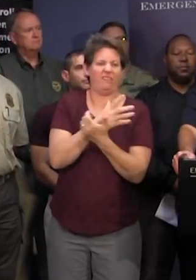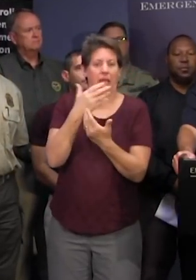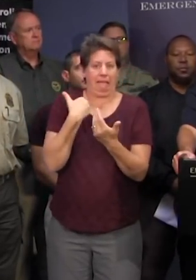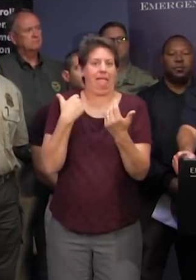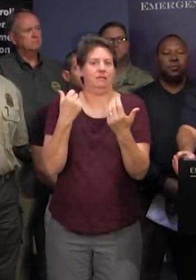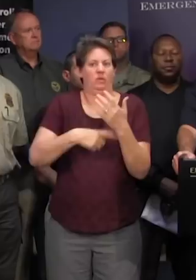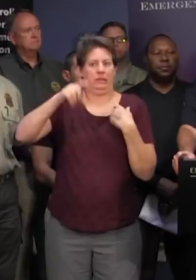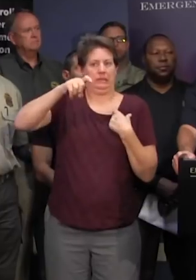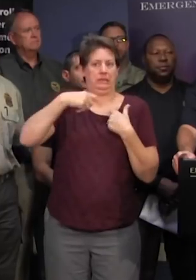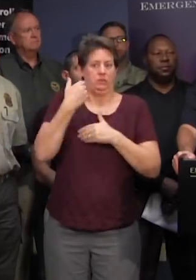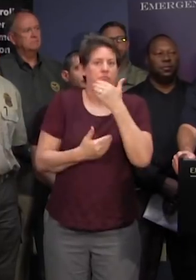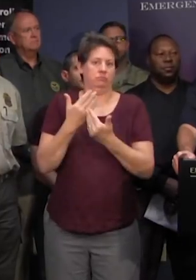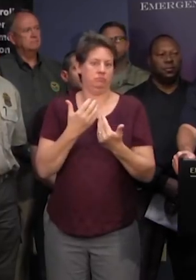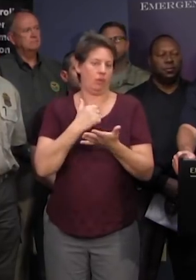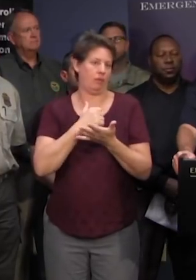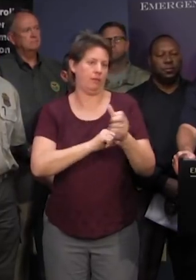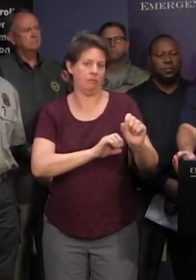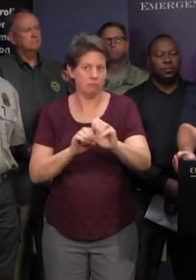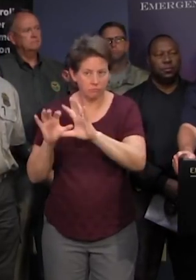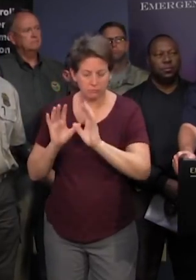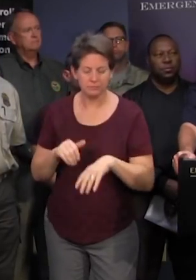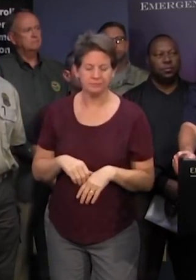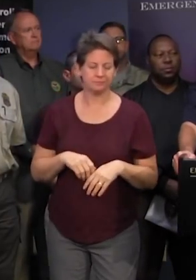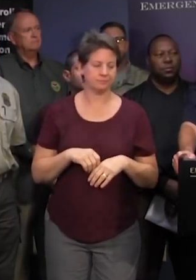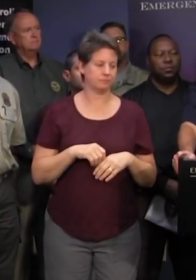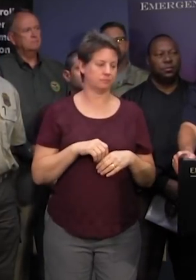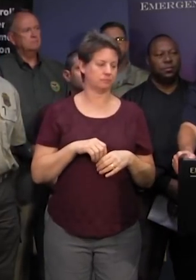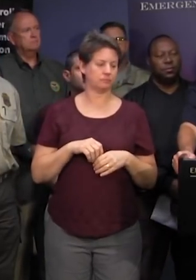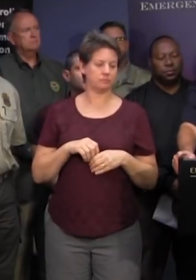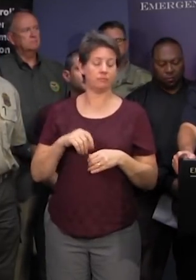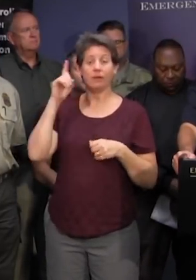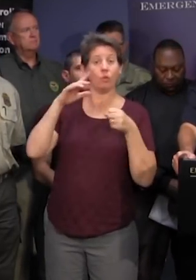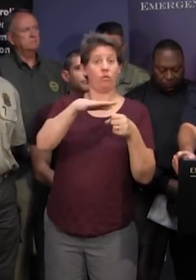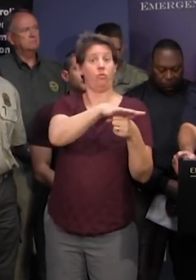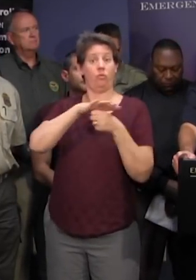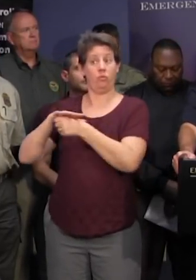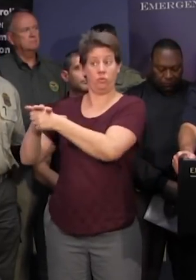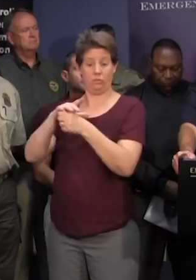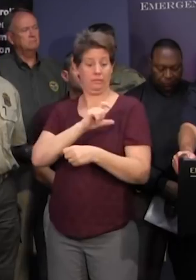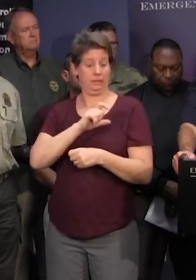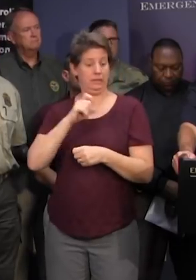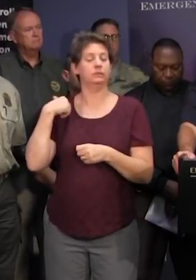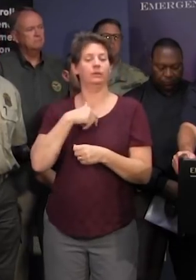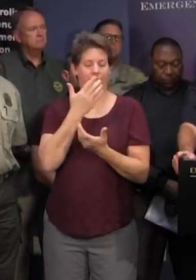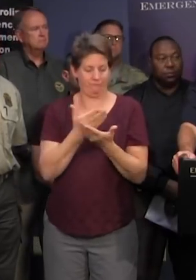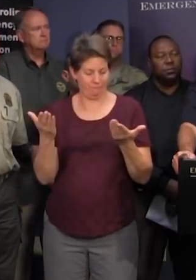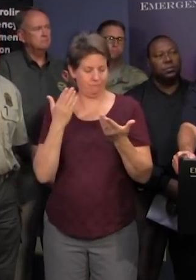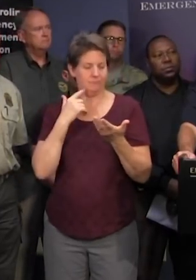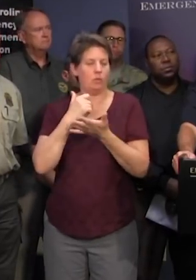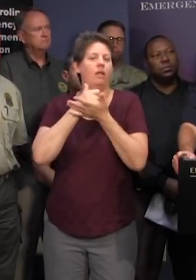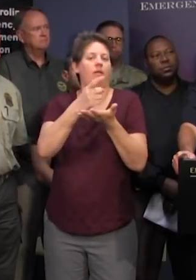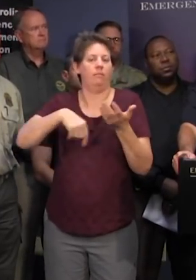as we stop start this process we have available to assist the local authorities in terms of evacuation uh